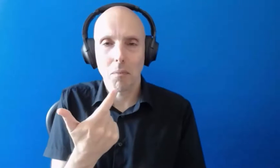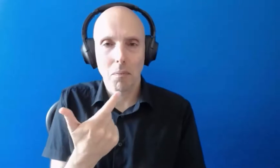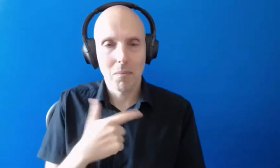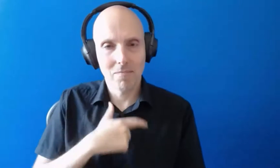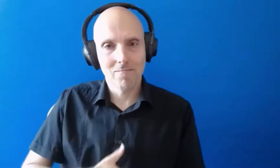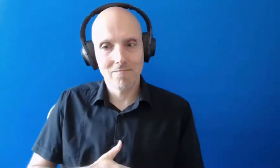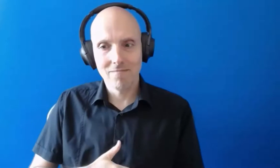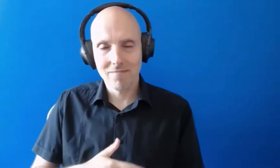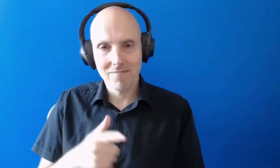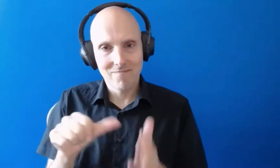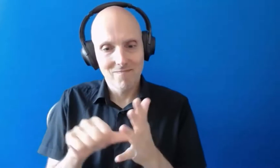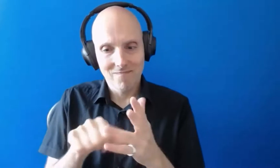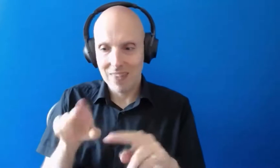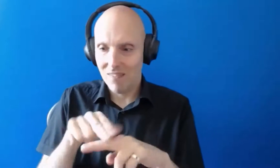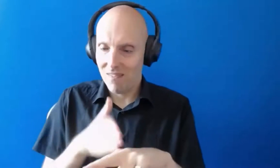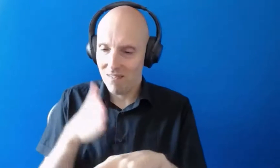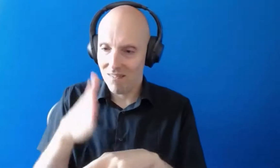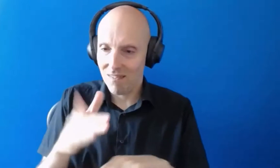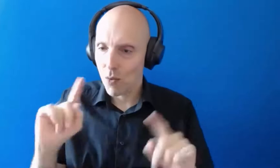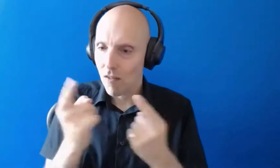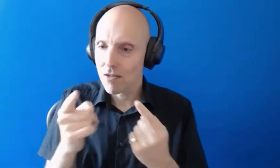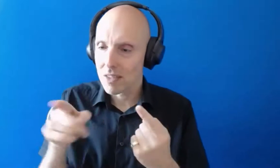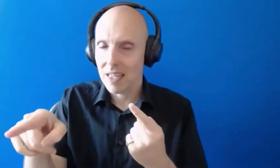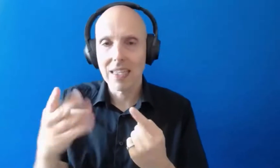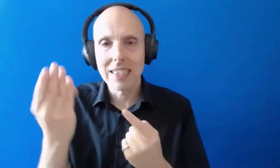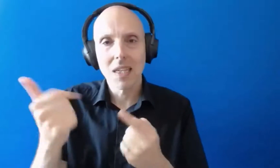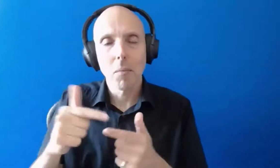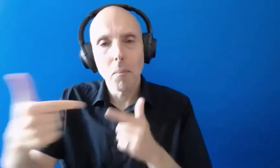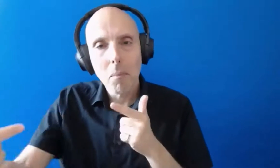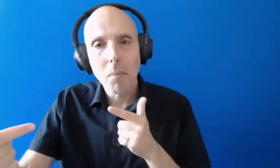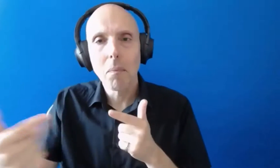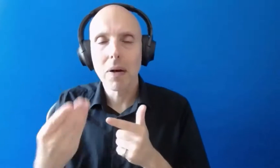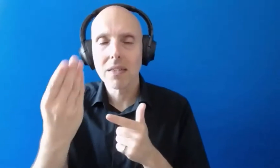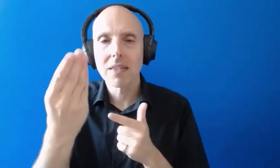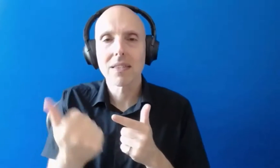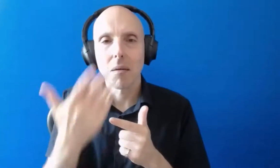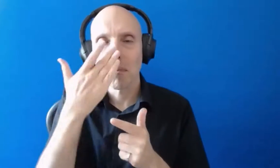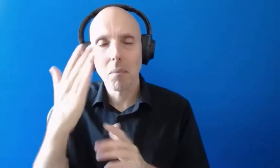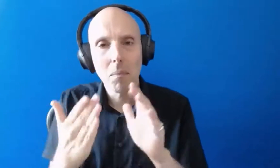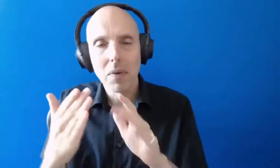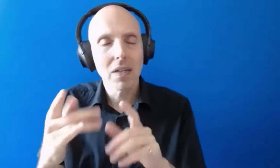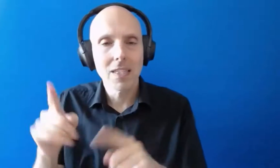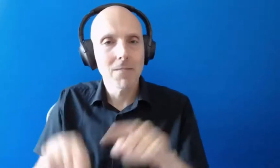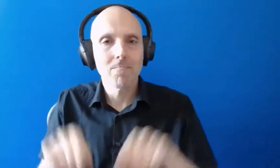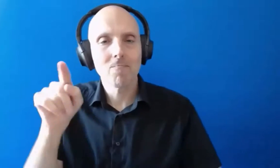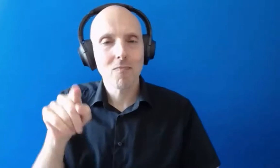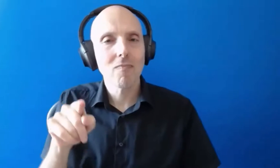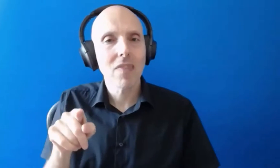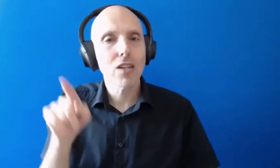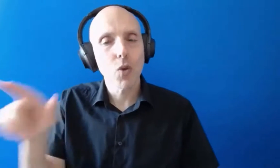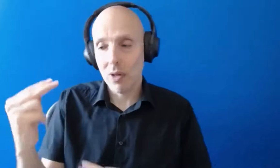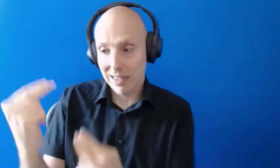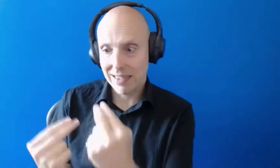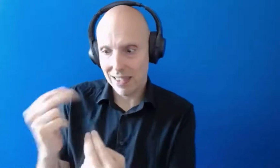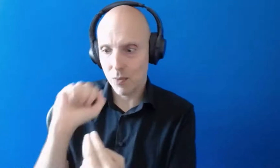next year if all the courses um are on line um so that'll be taken into account when when they're making those